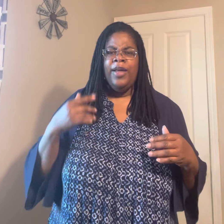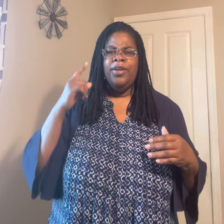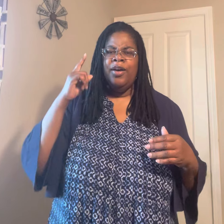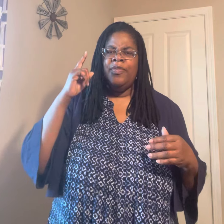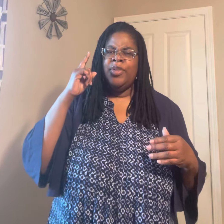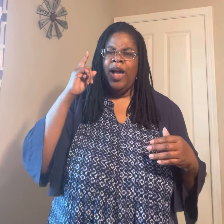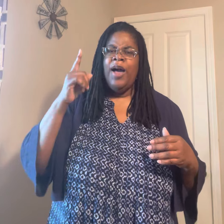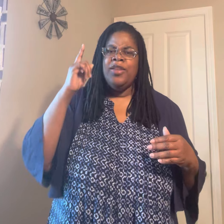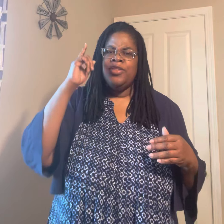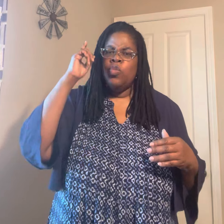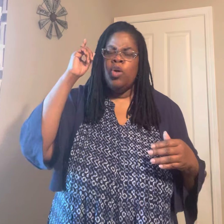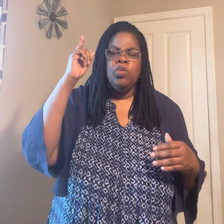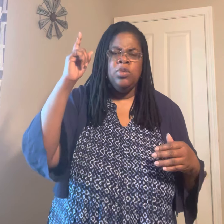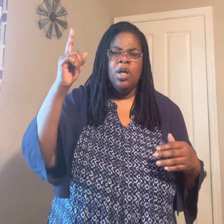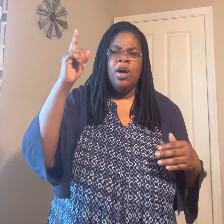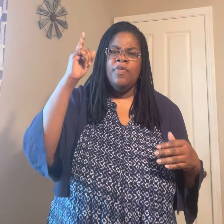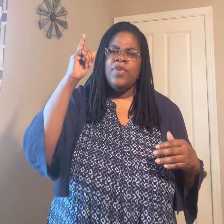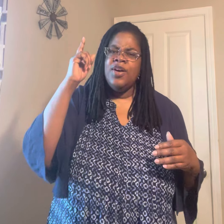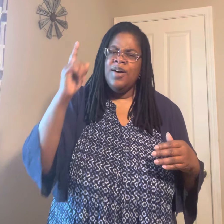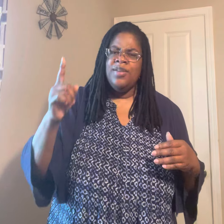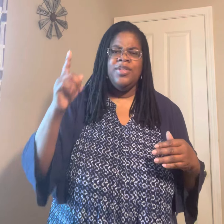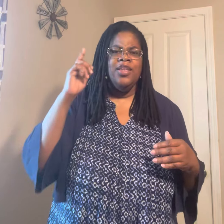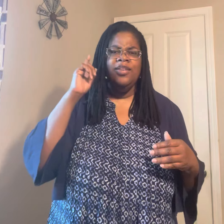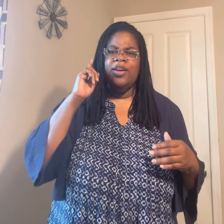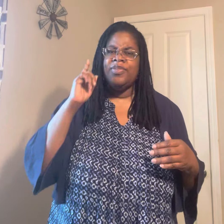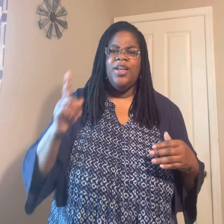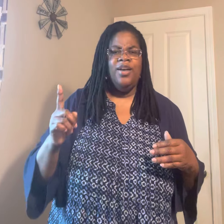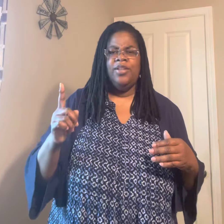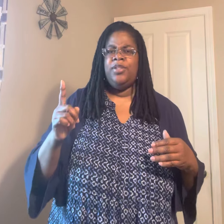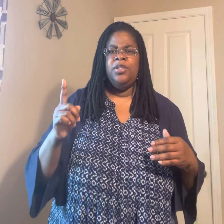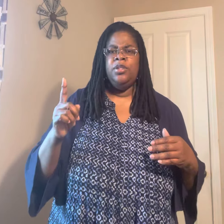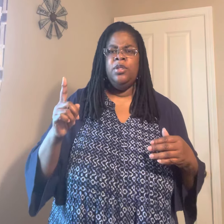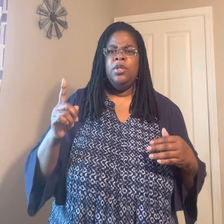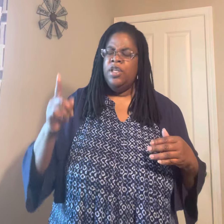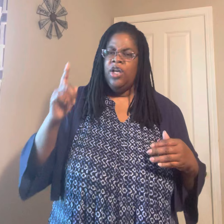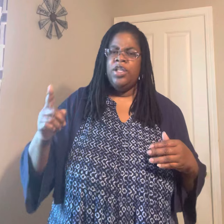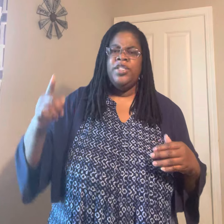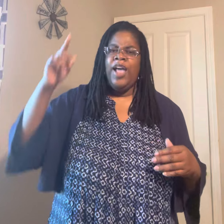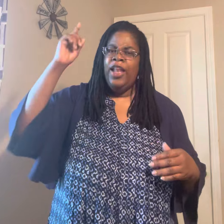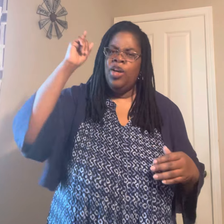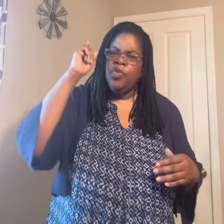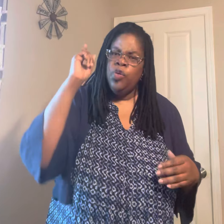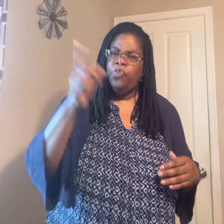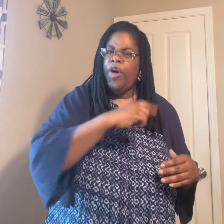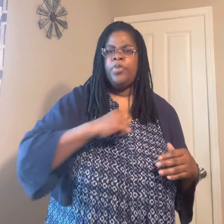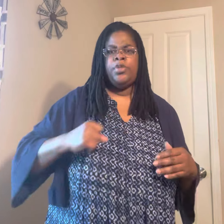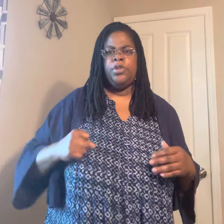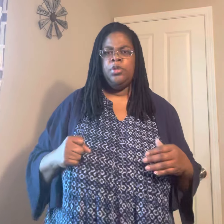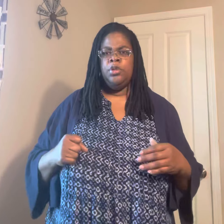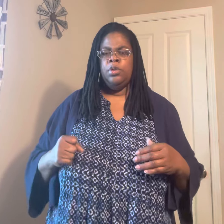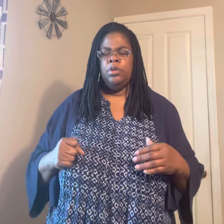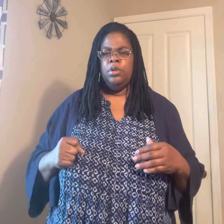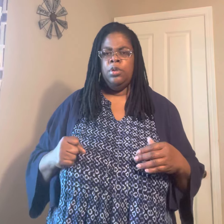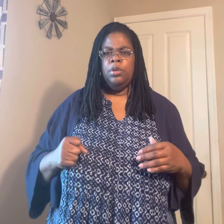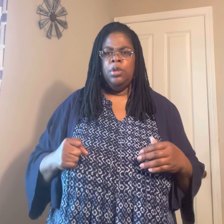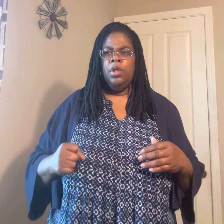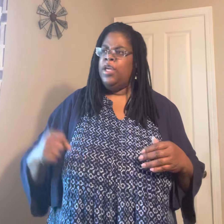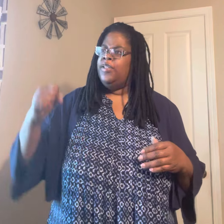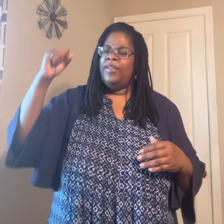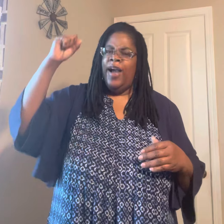God is the one who loves us. He loves us. He tells us, I love you first. God